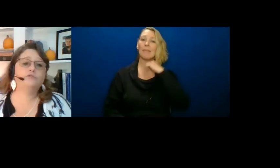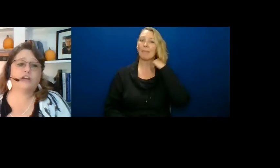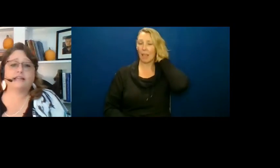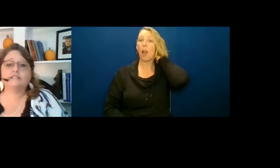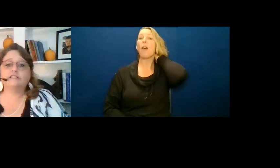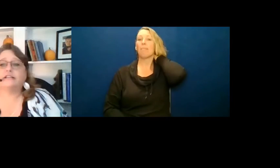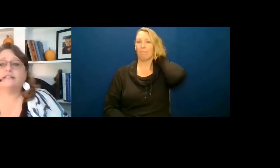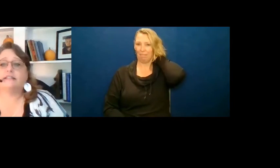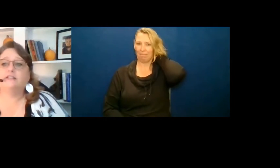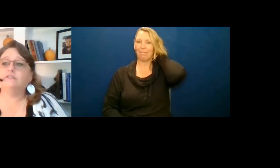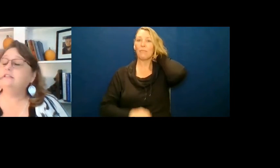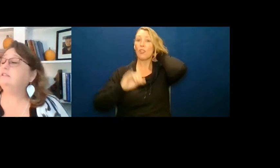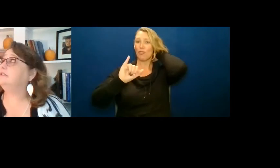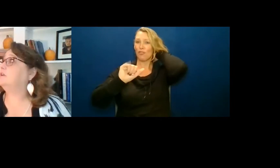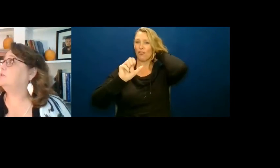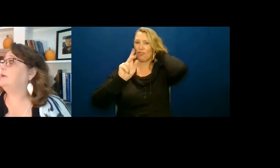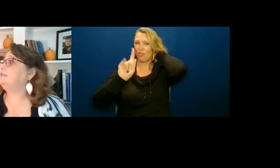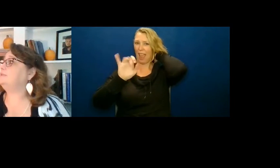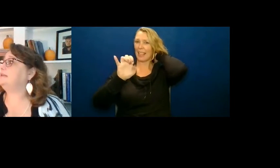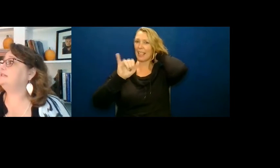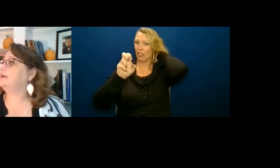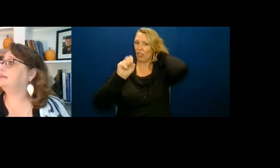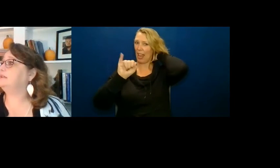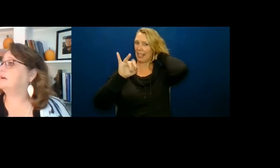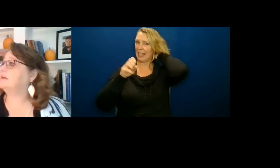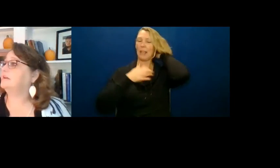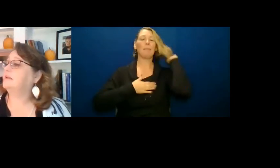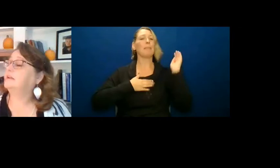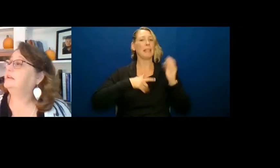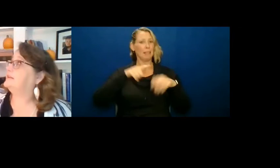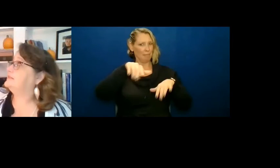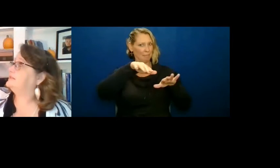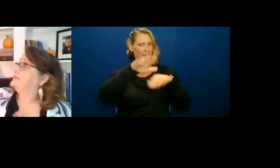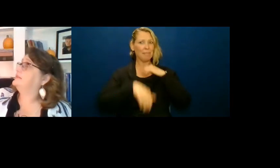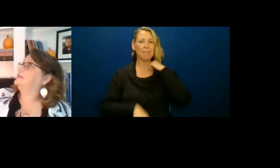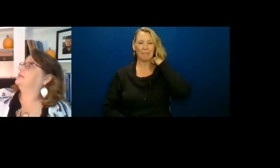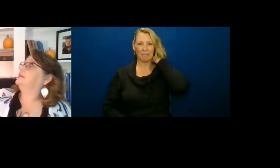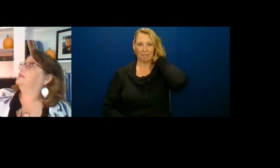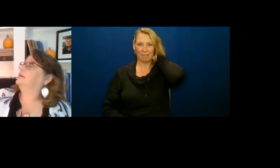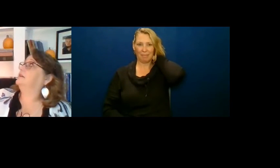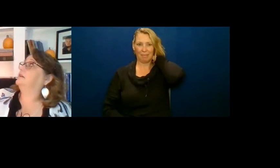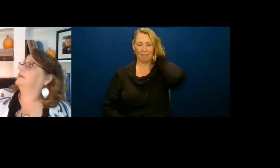Oh, Jackie's Jesse. You need to go away, sweetie, so I can talk. Yes.